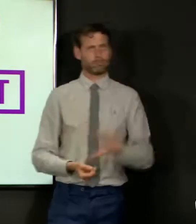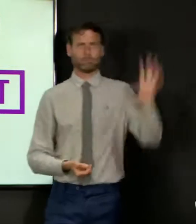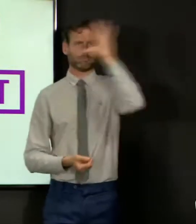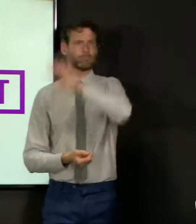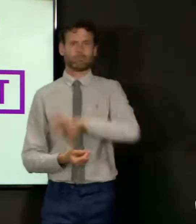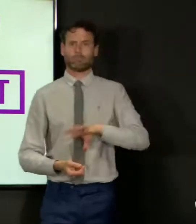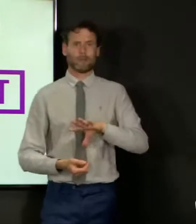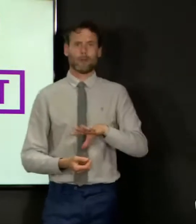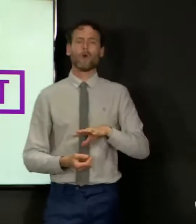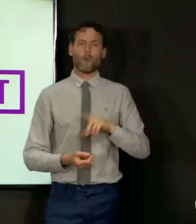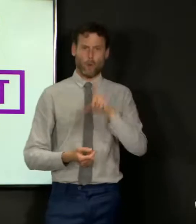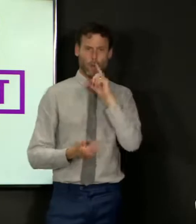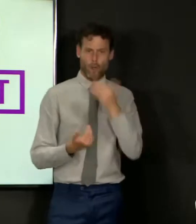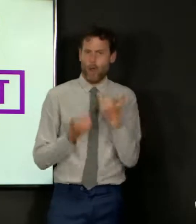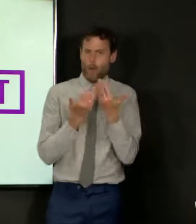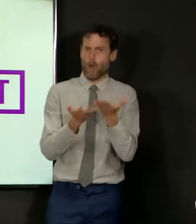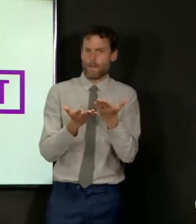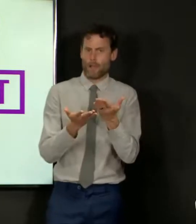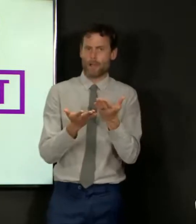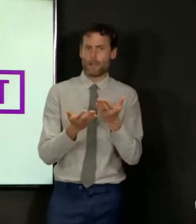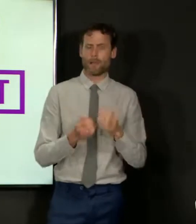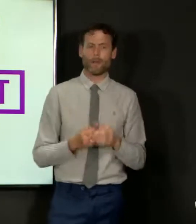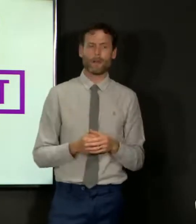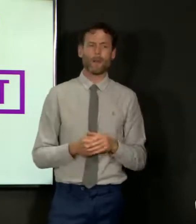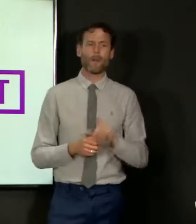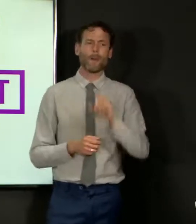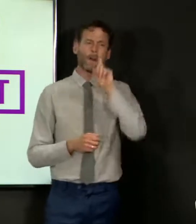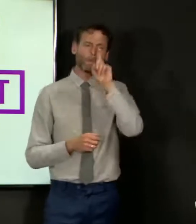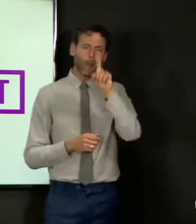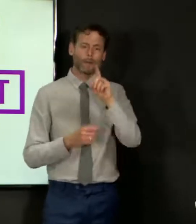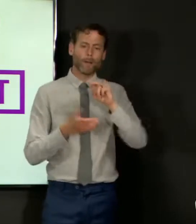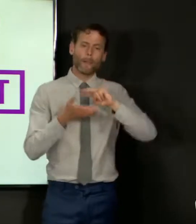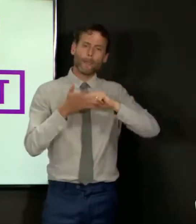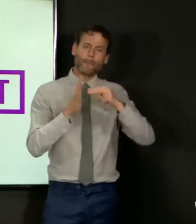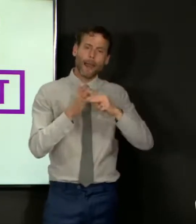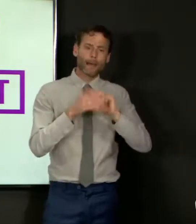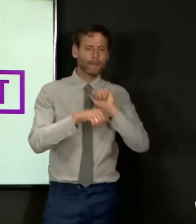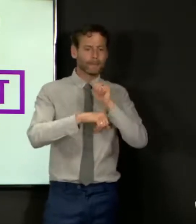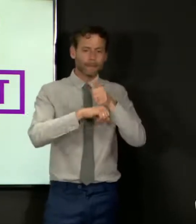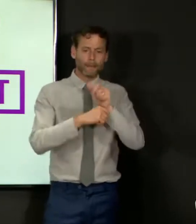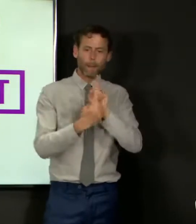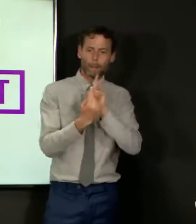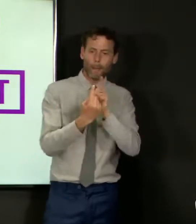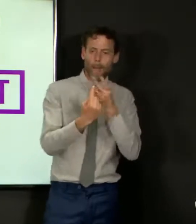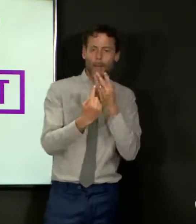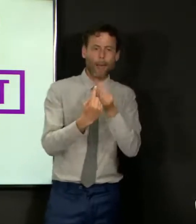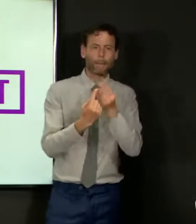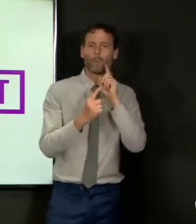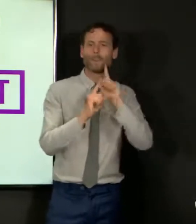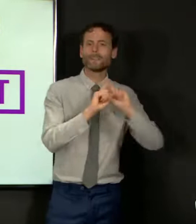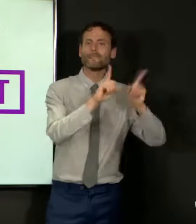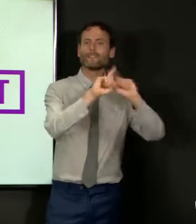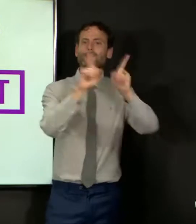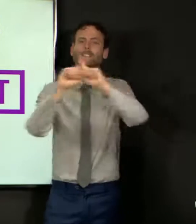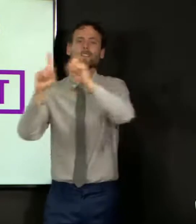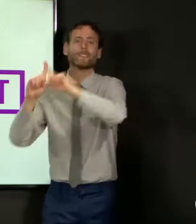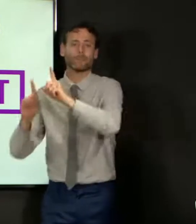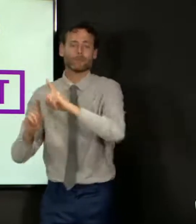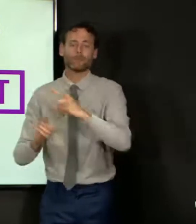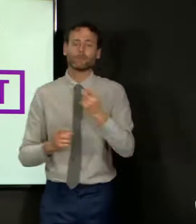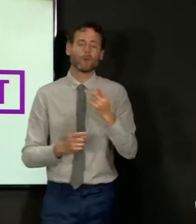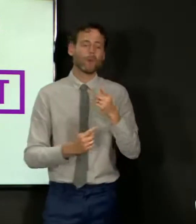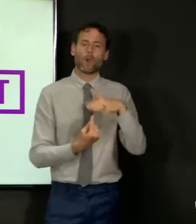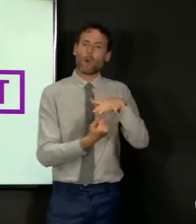consistency of what's available but the particular local arrangements may vary. And that includes, for example, local